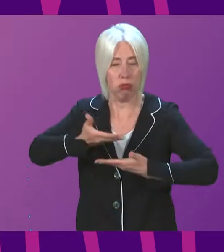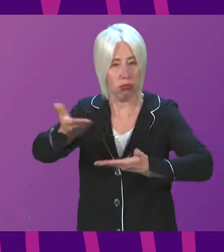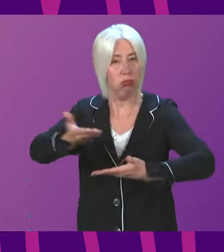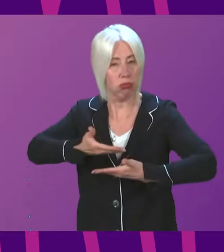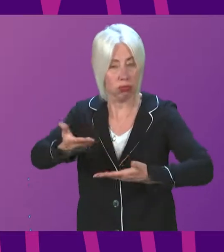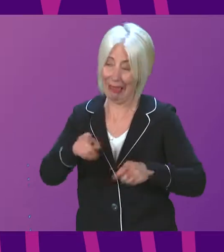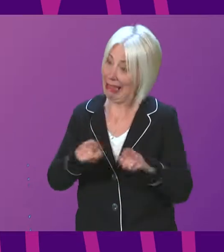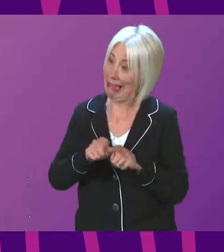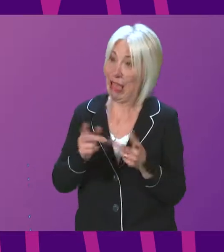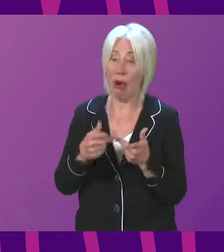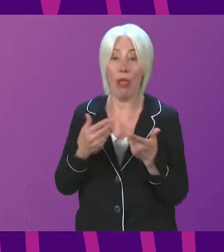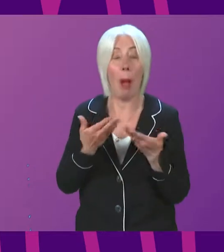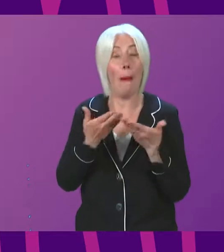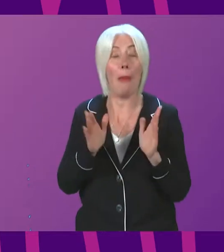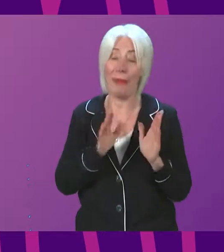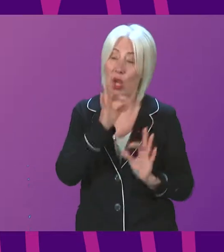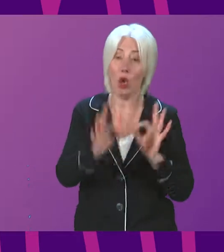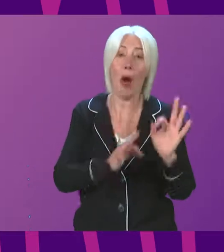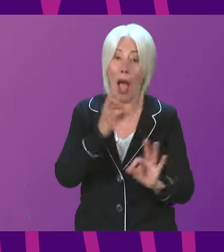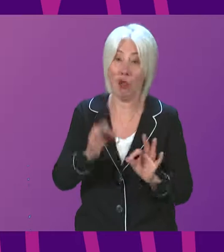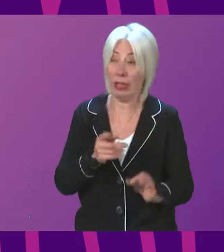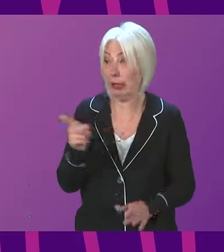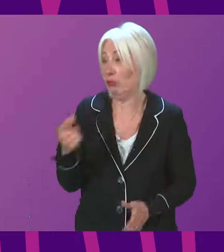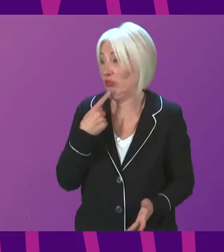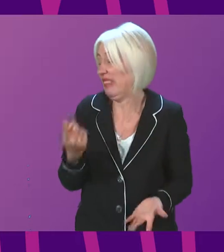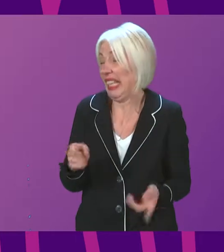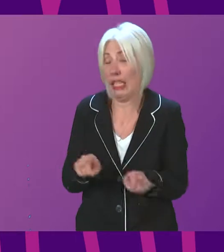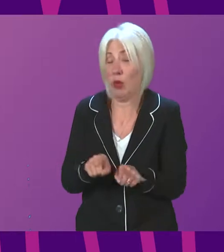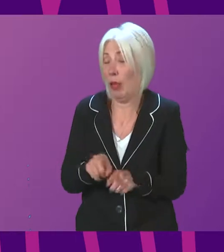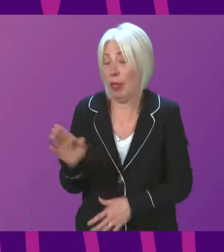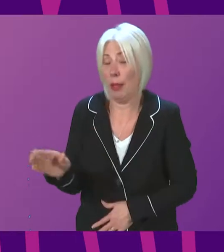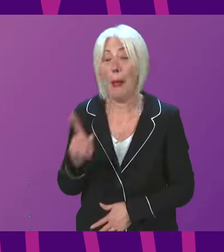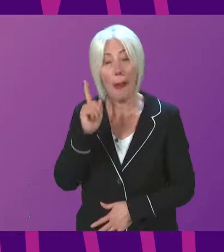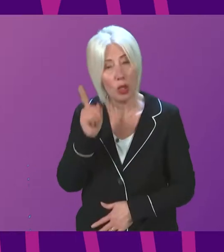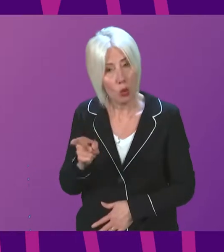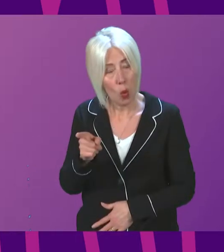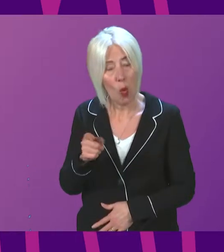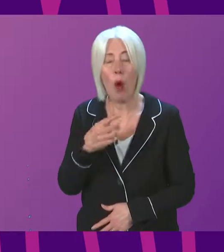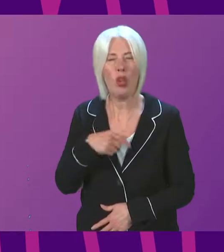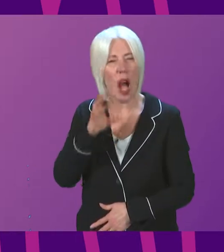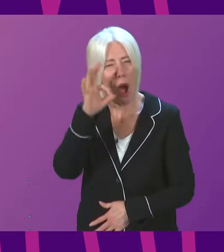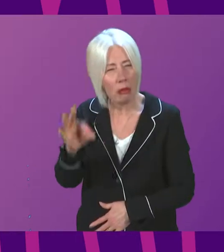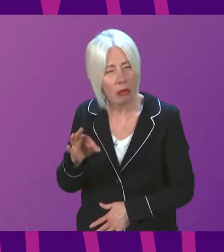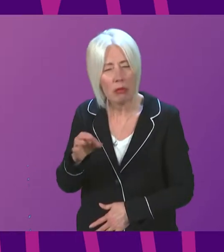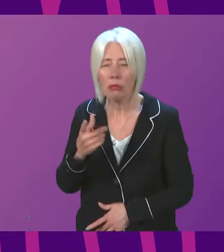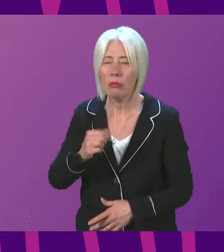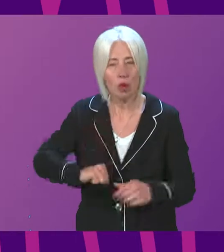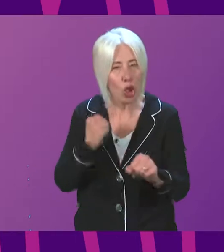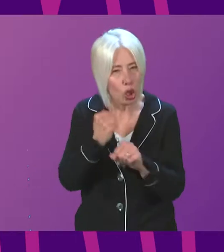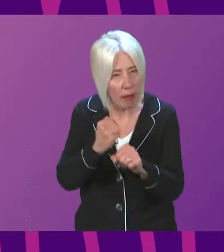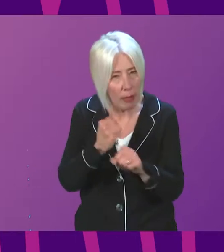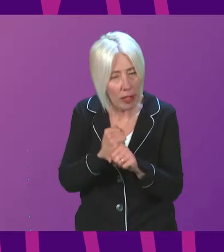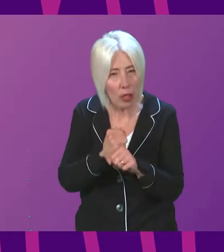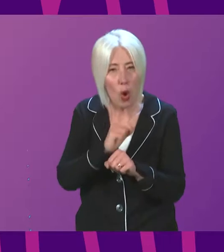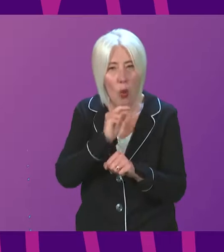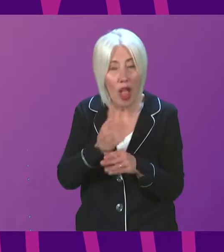with other public inquiries, as the Cabinet Secretary has just acknowledged. Given that will be the case, can I ask whether the Scottish Government will